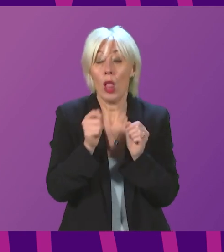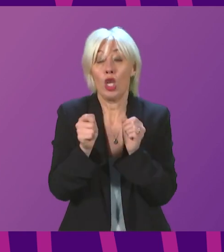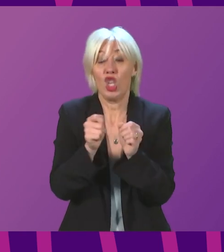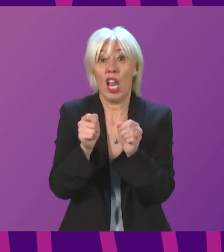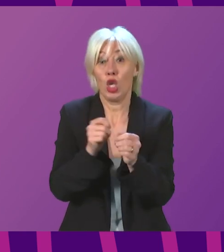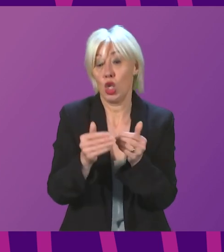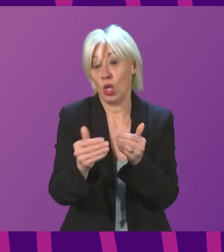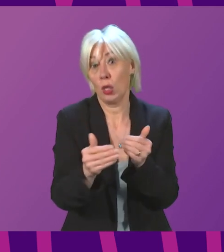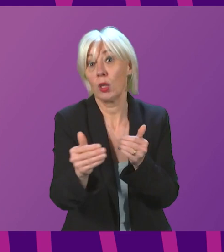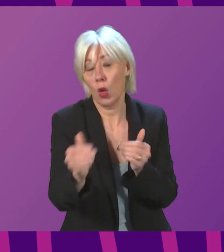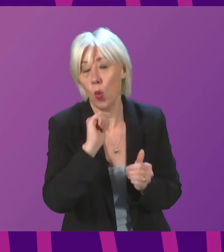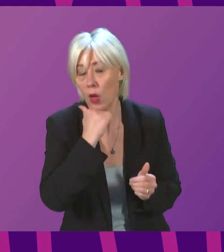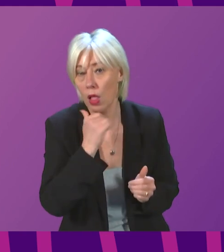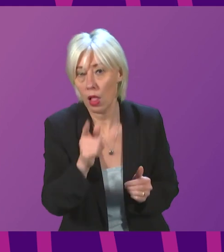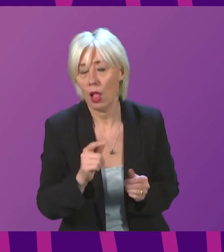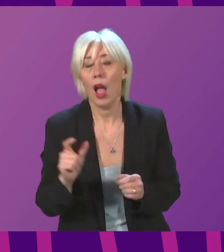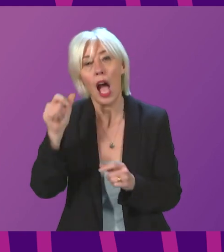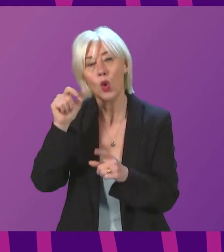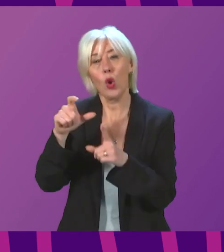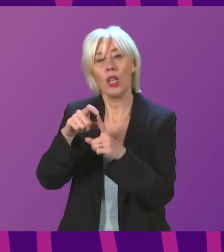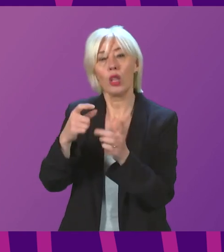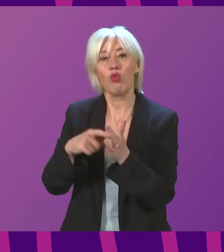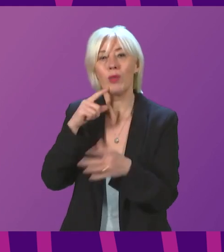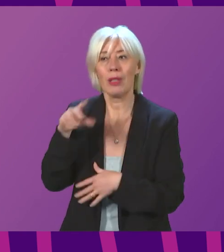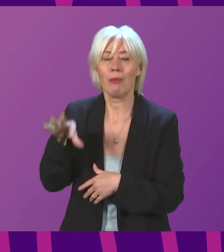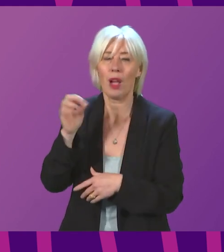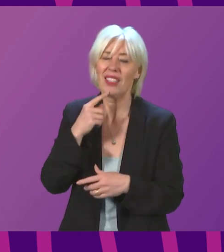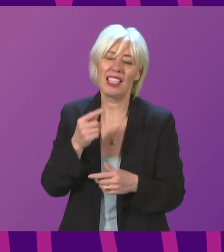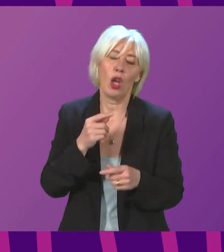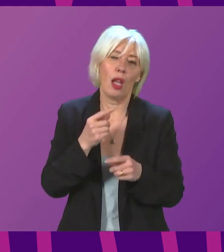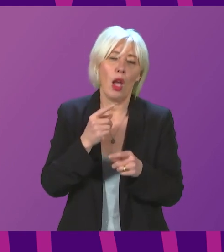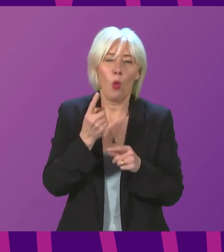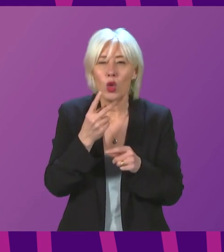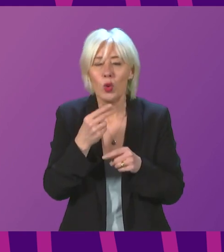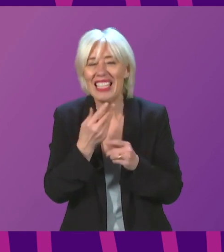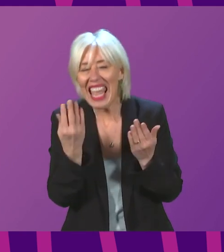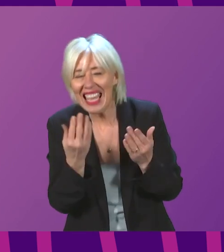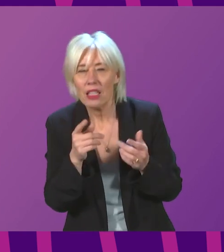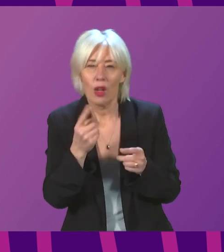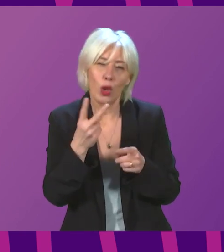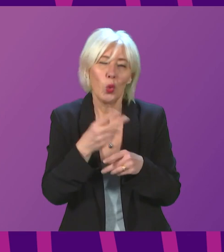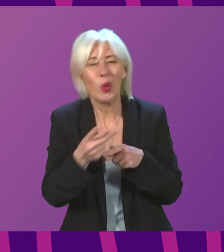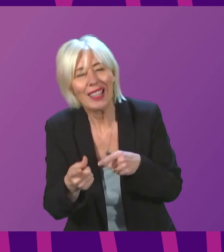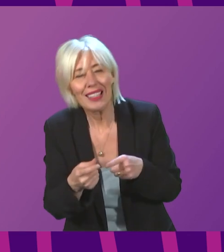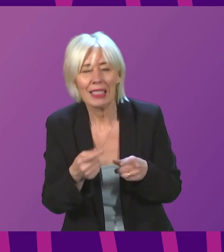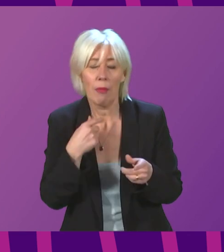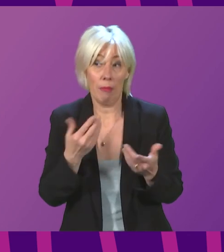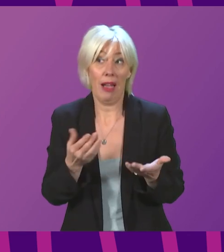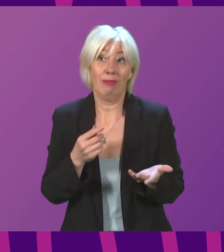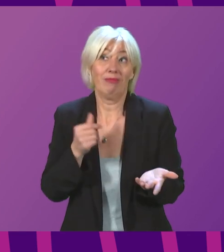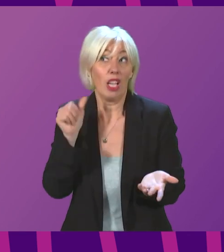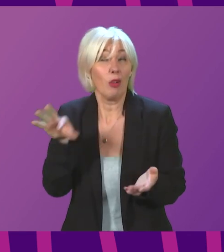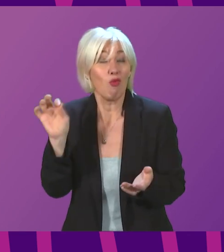can say, and I know Douglas Ross picked up on my use of the word days followed by weeks, there is an uncertainty around this. I hope it is soon.